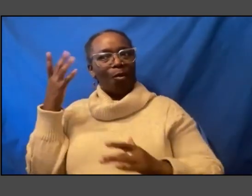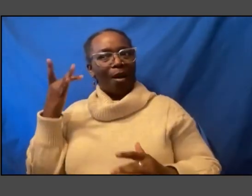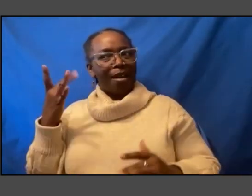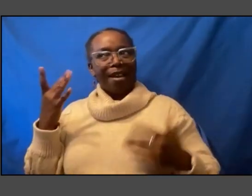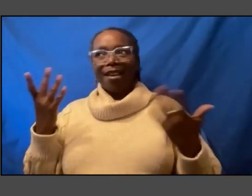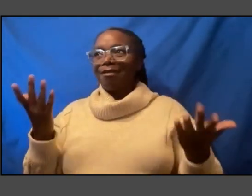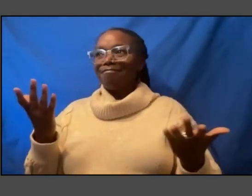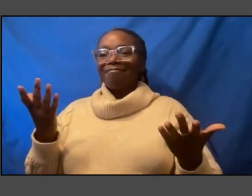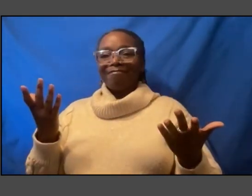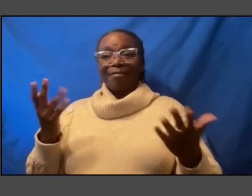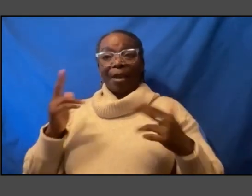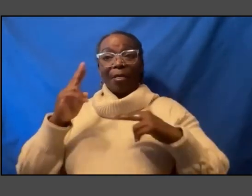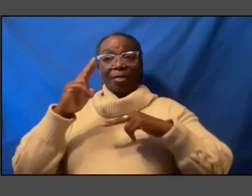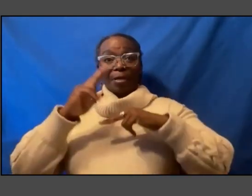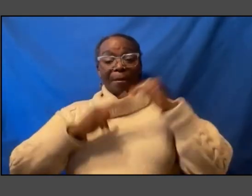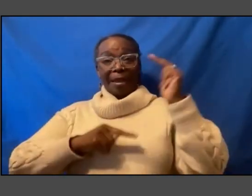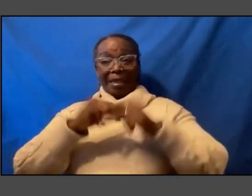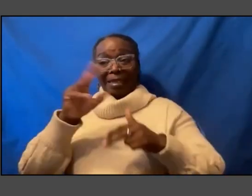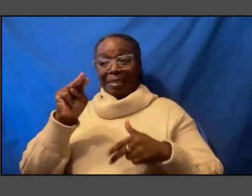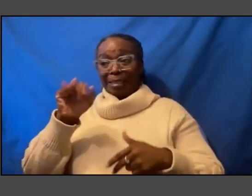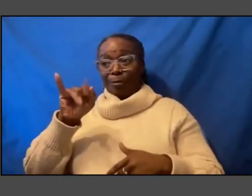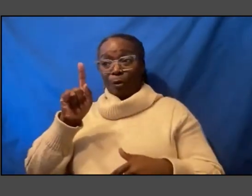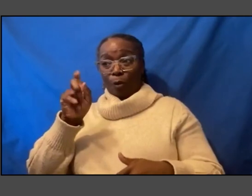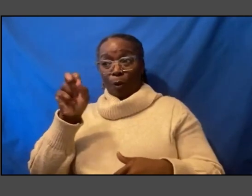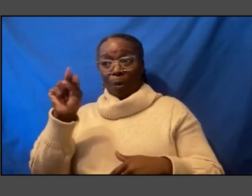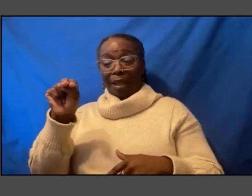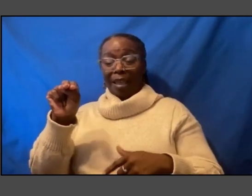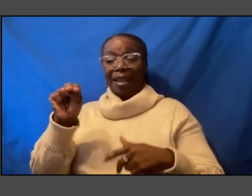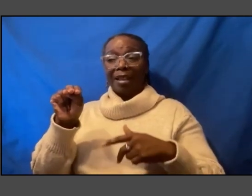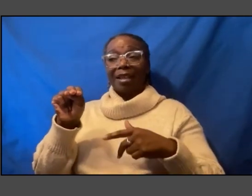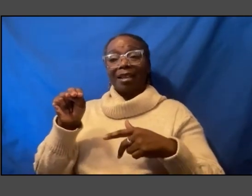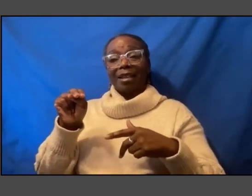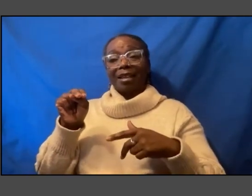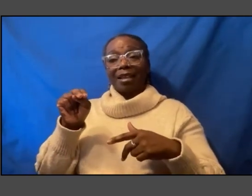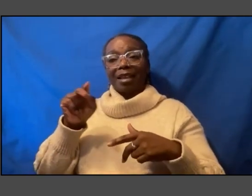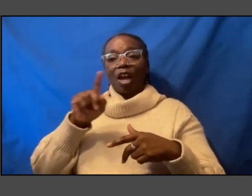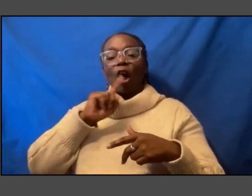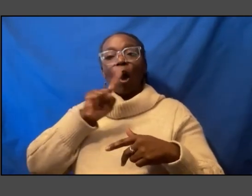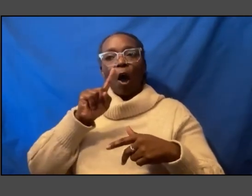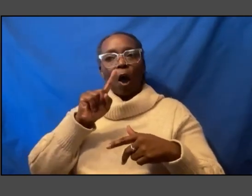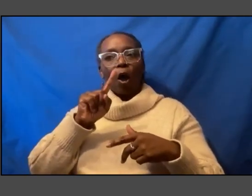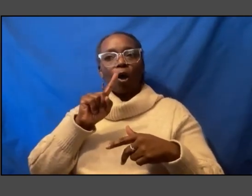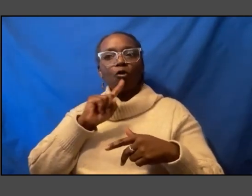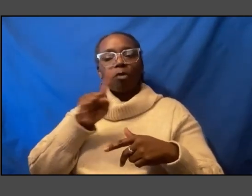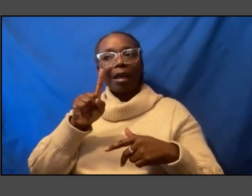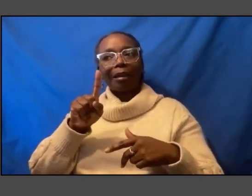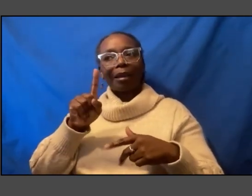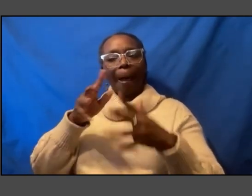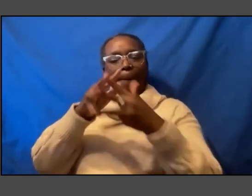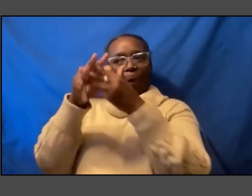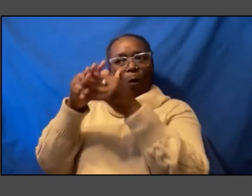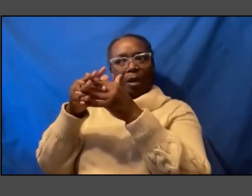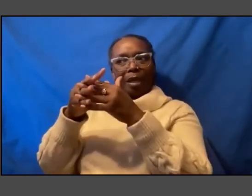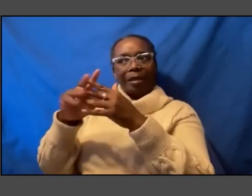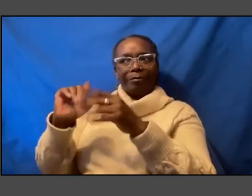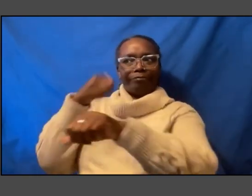Smithsonian the institution of the Smithsonian are quintessentially American monuments I mean you might think of the Smithsonian